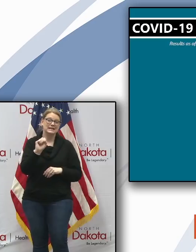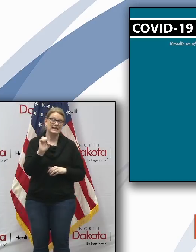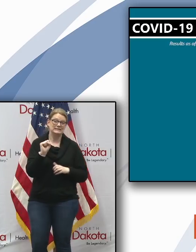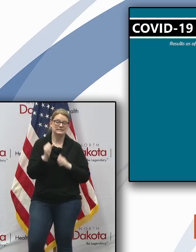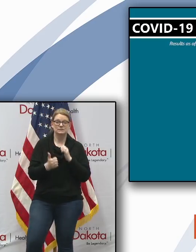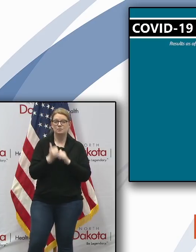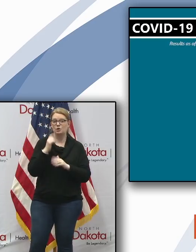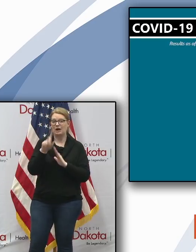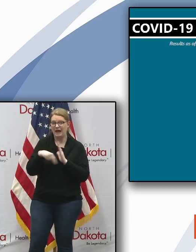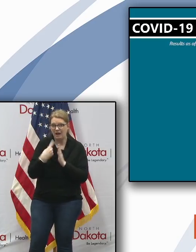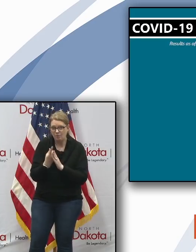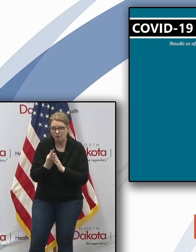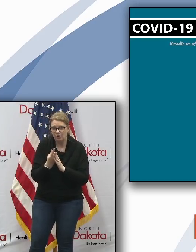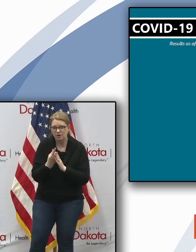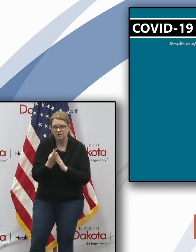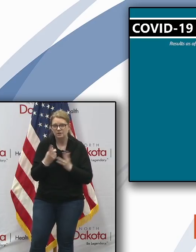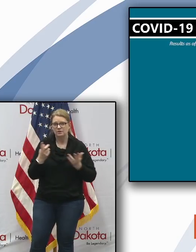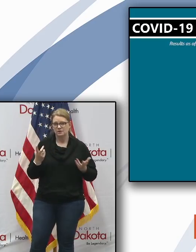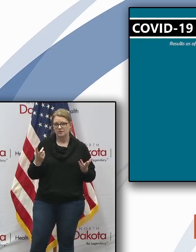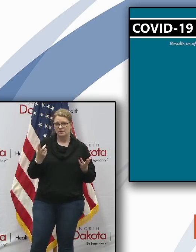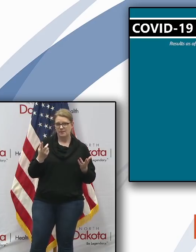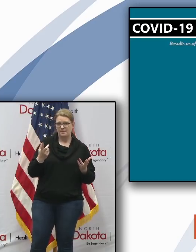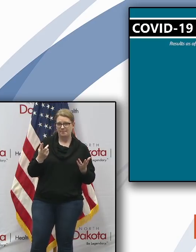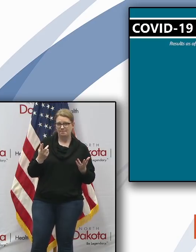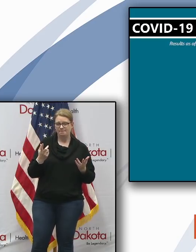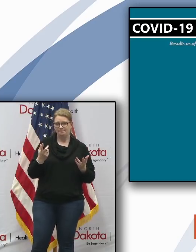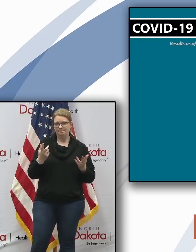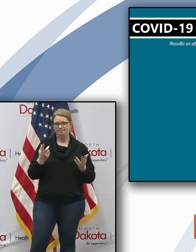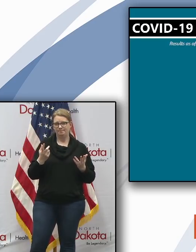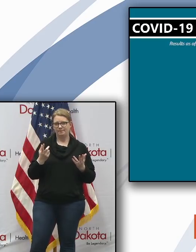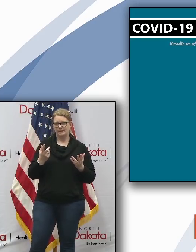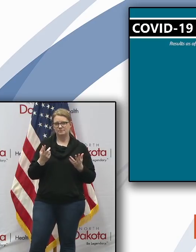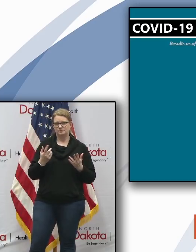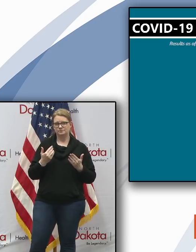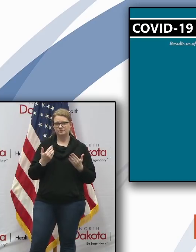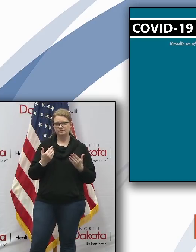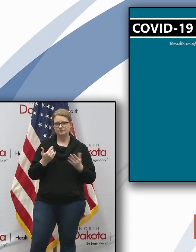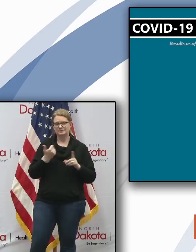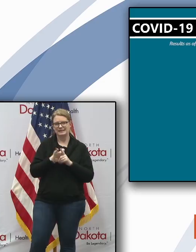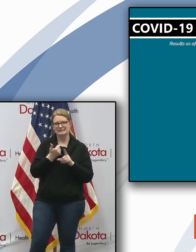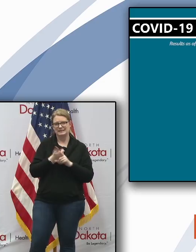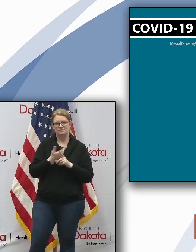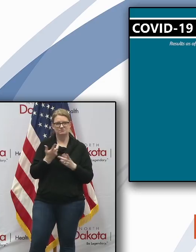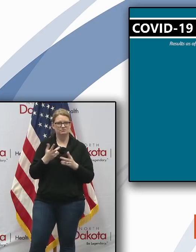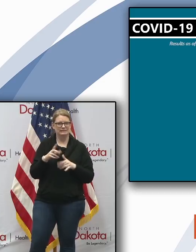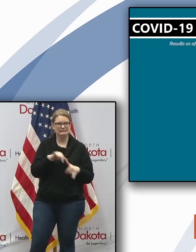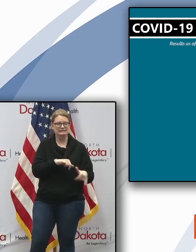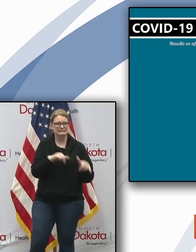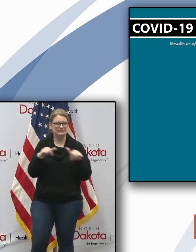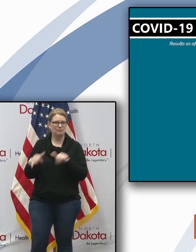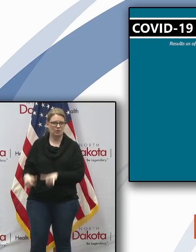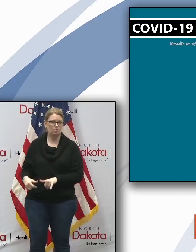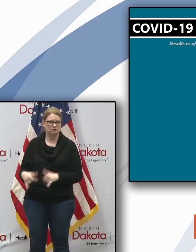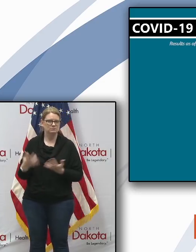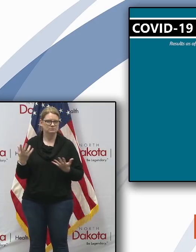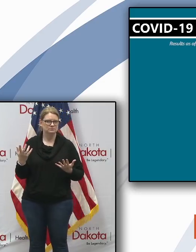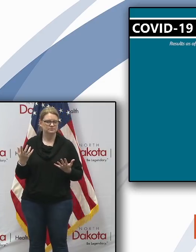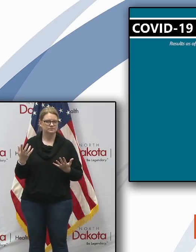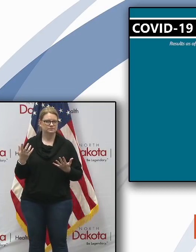basis that you know is on a pace that similar to what we've seen on our